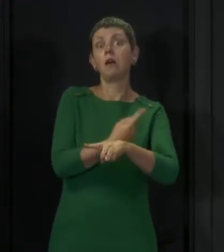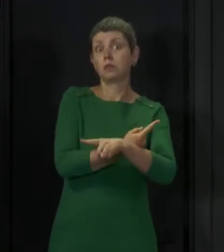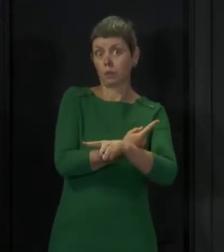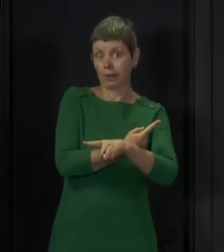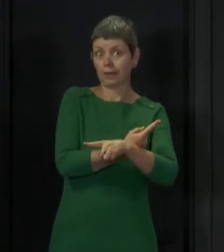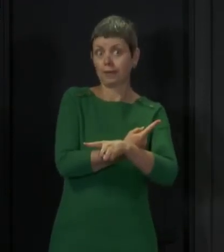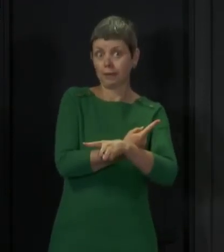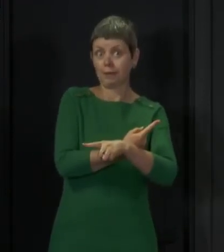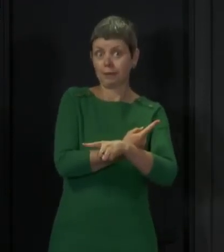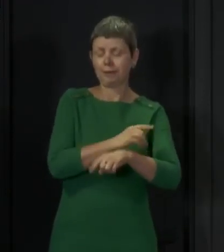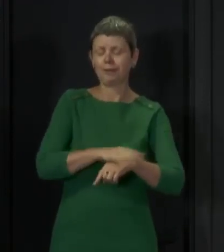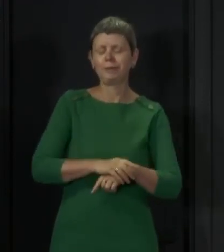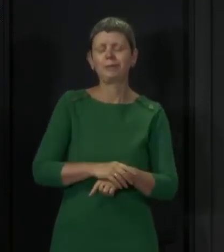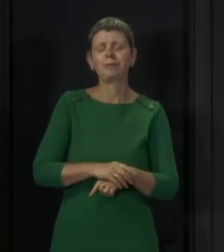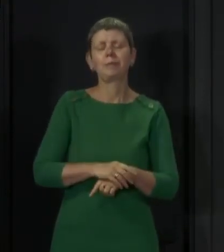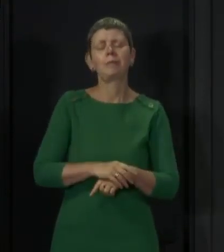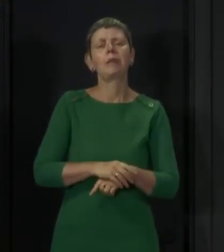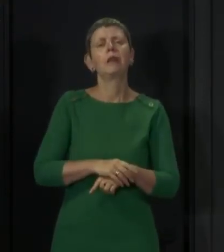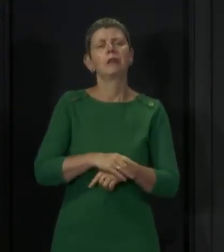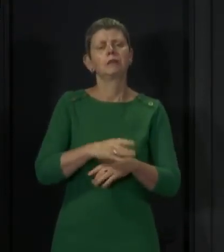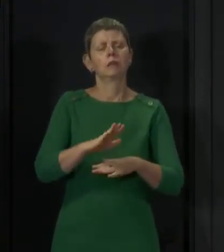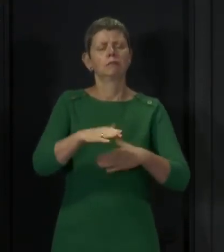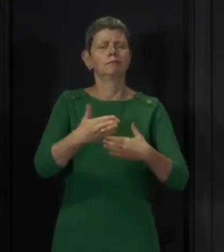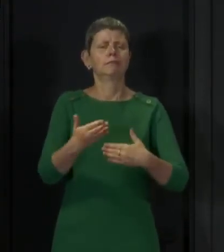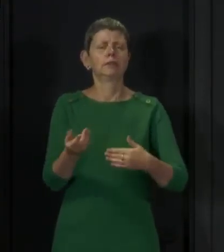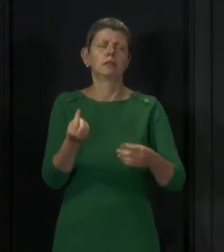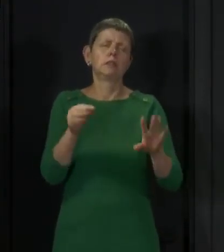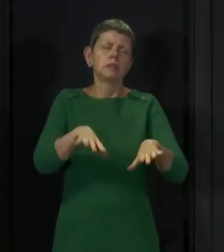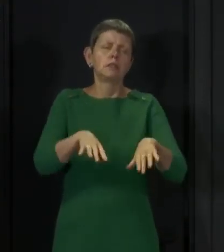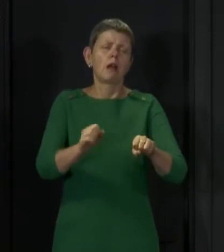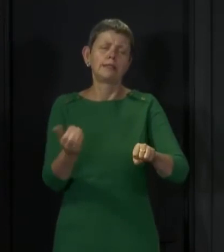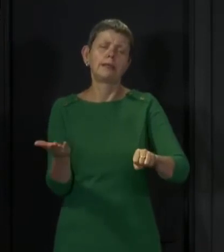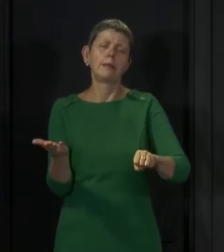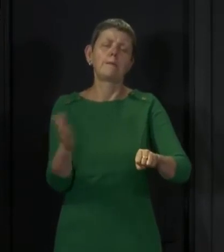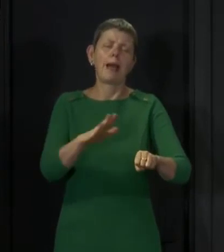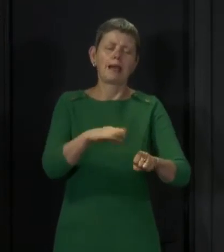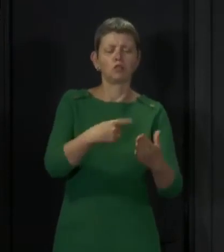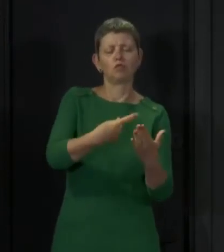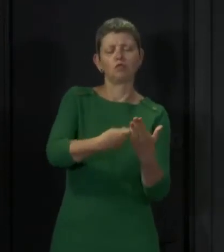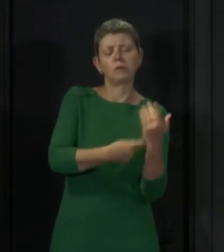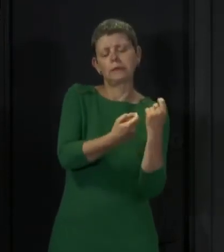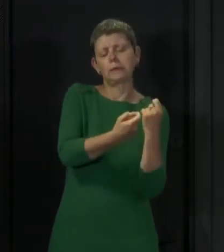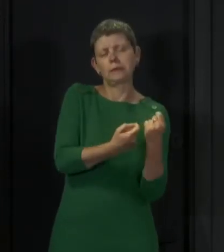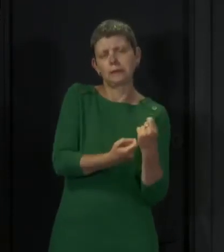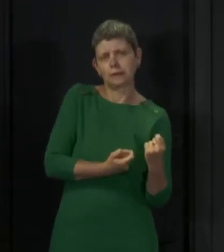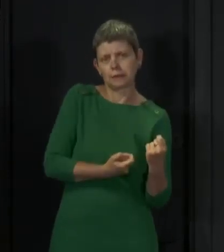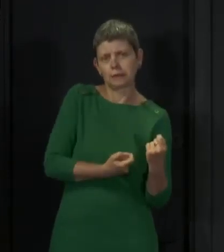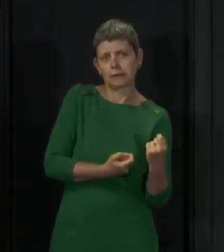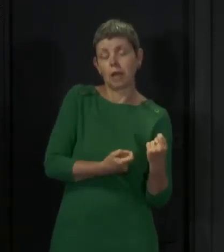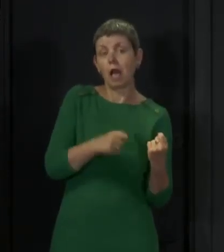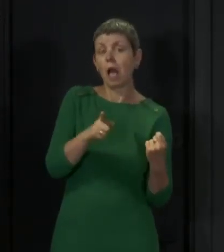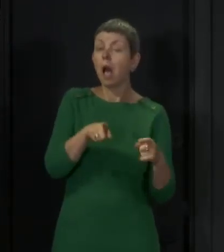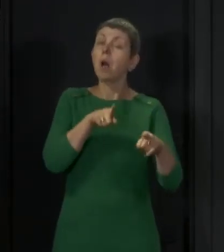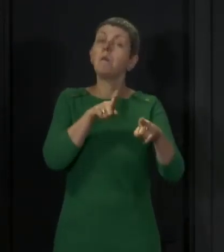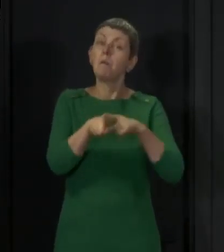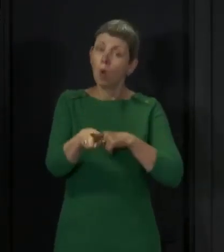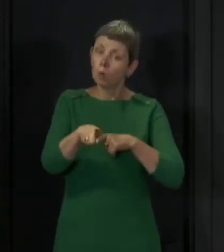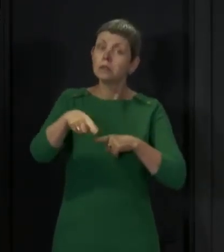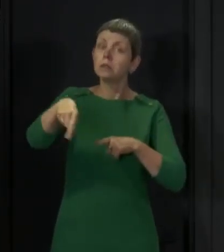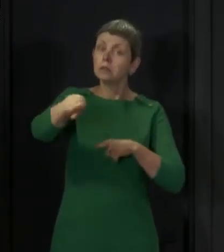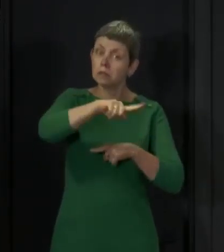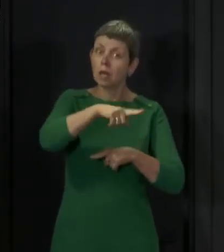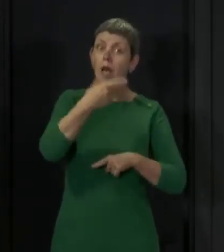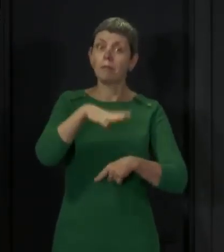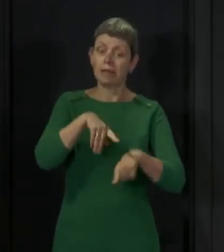route map out of lockdown and eased some of the restrictions. So far, the vast majority of people have stuck by